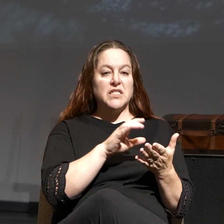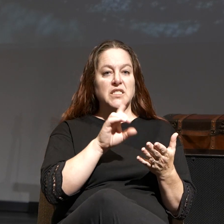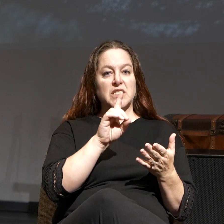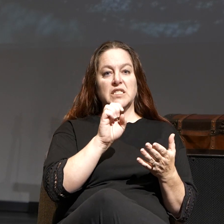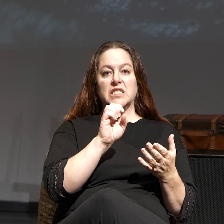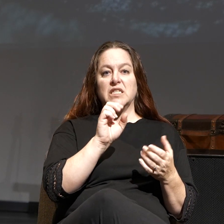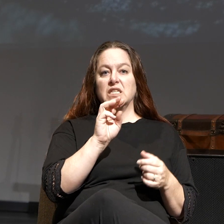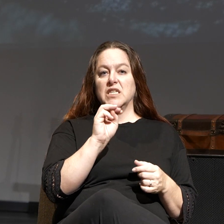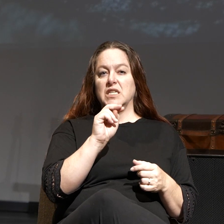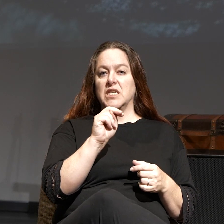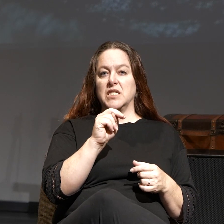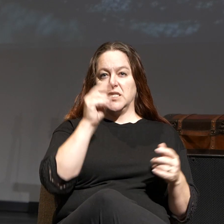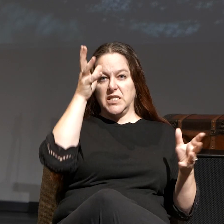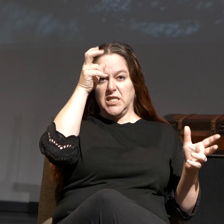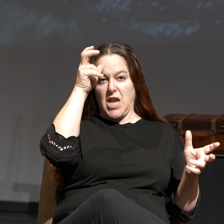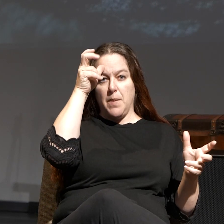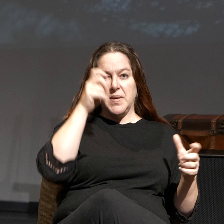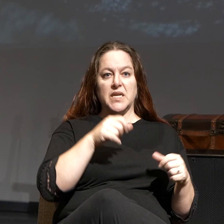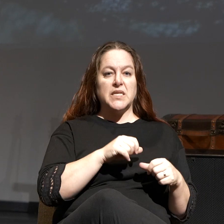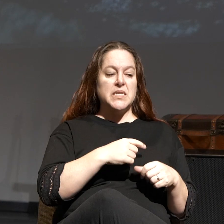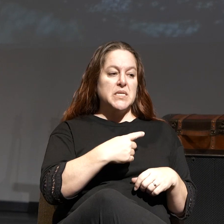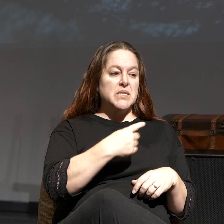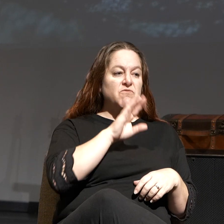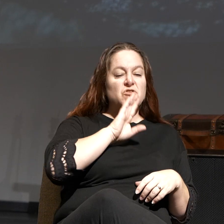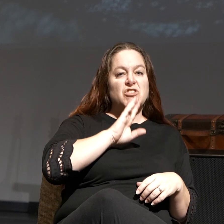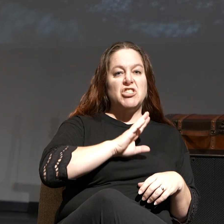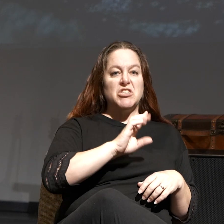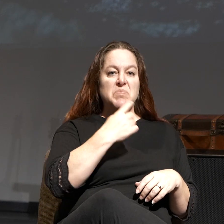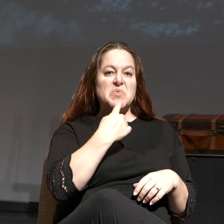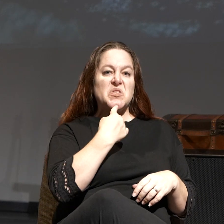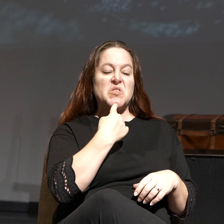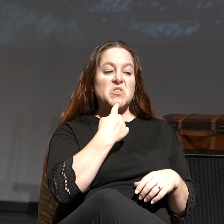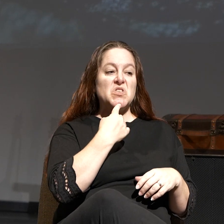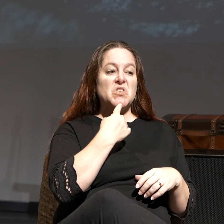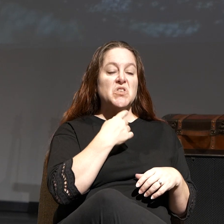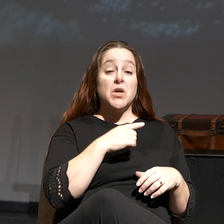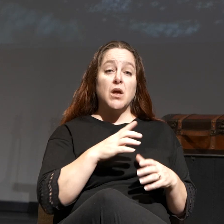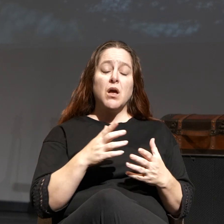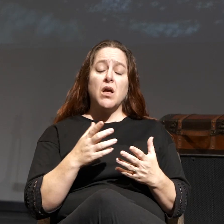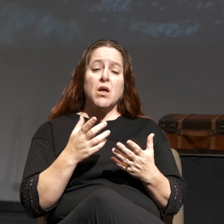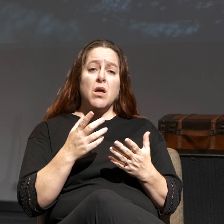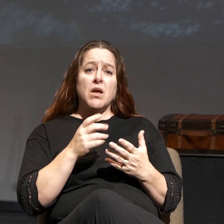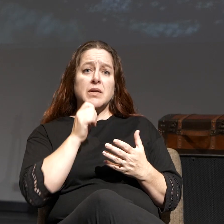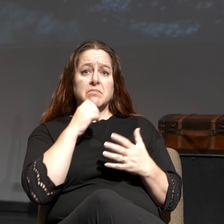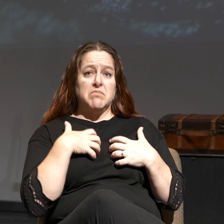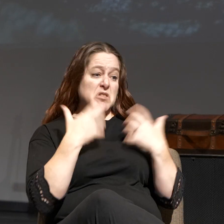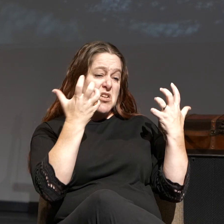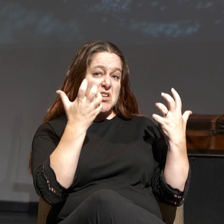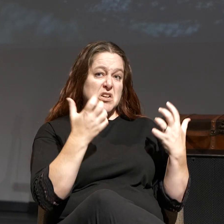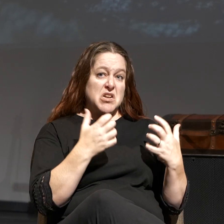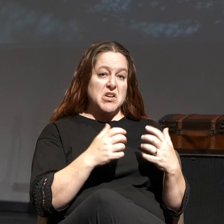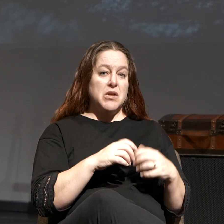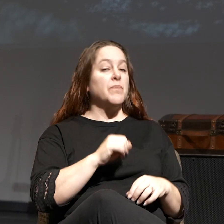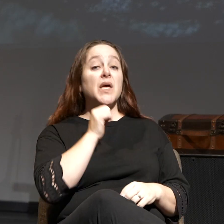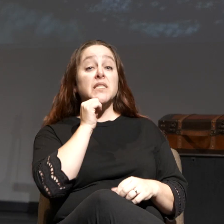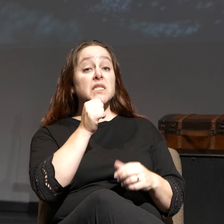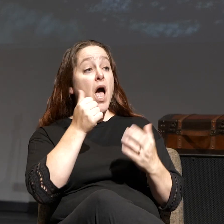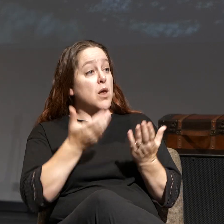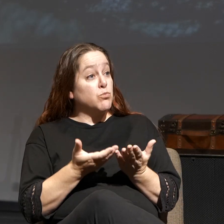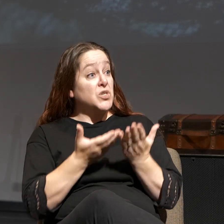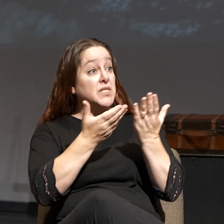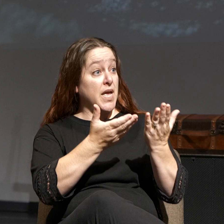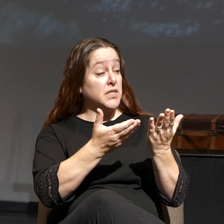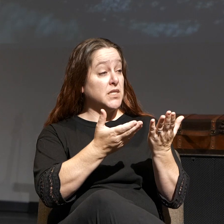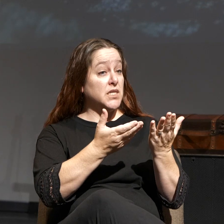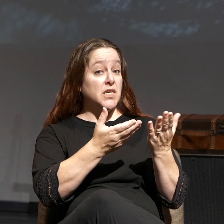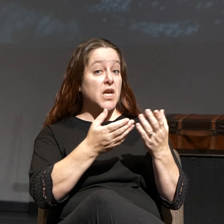bitterness. It's anger. It's frustration. Rather than just to present a defensible argument, which you